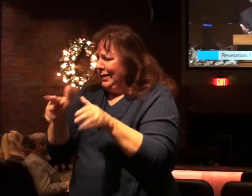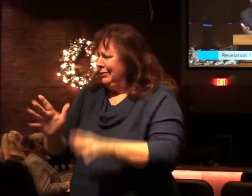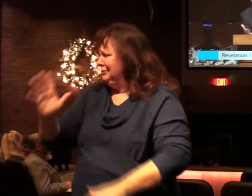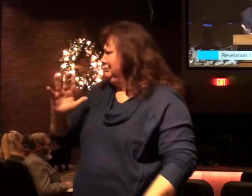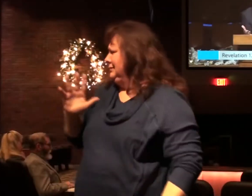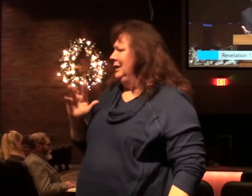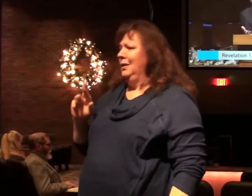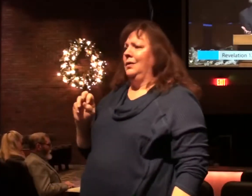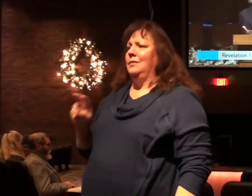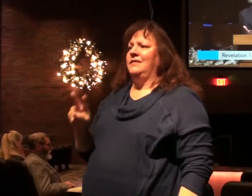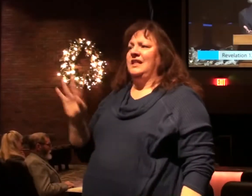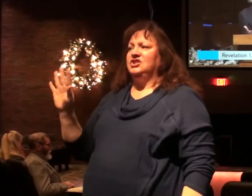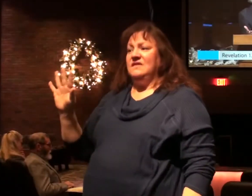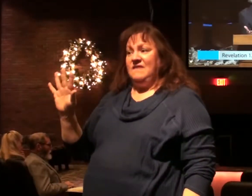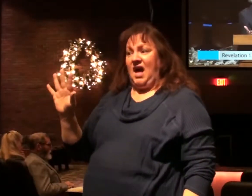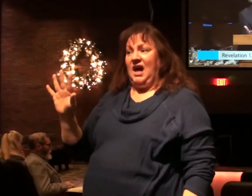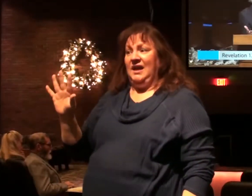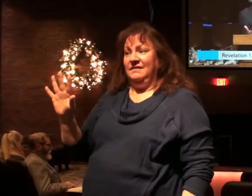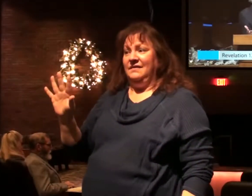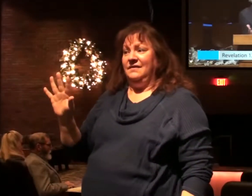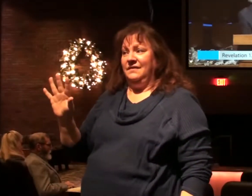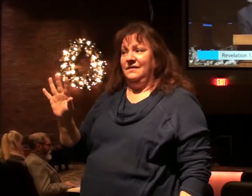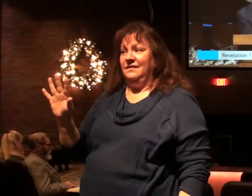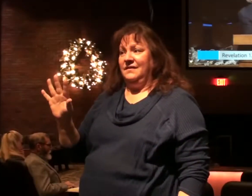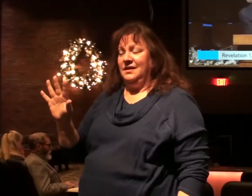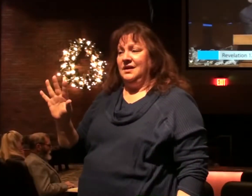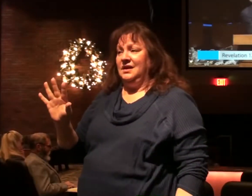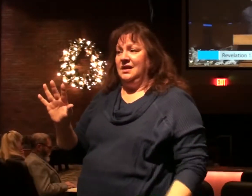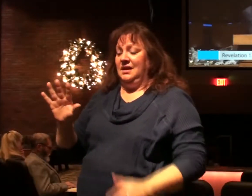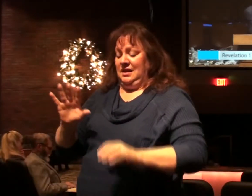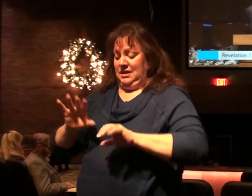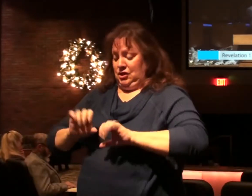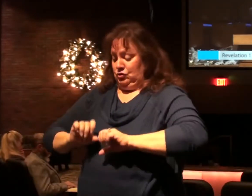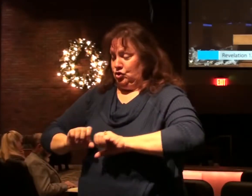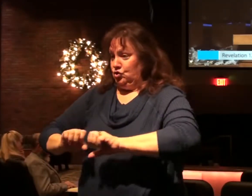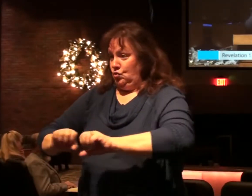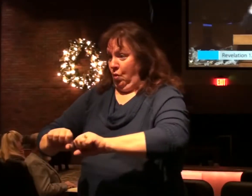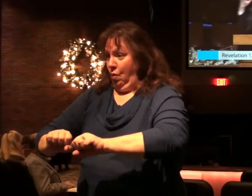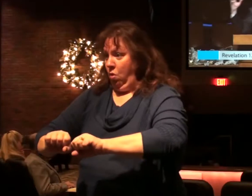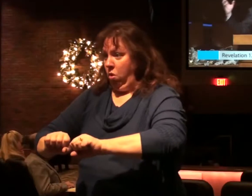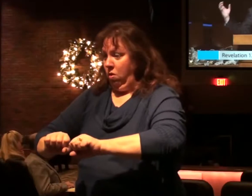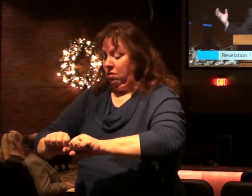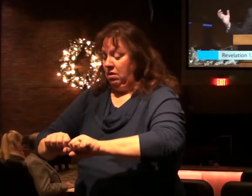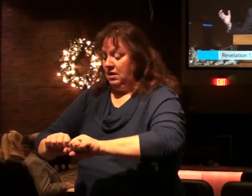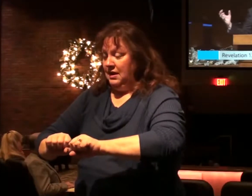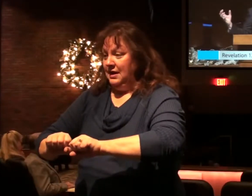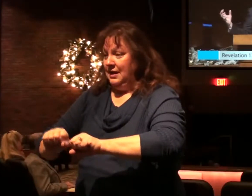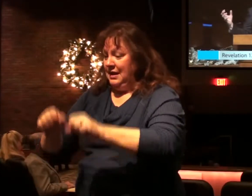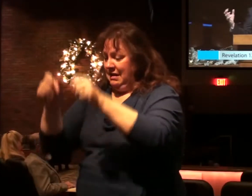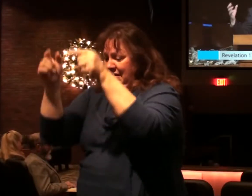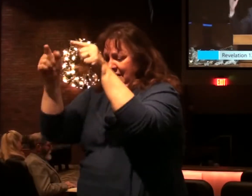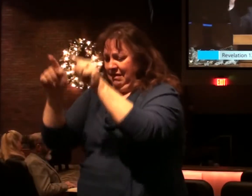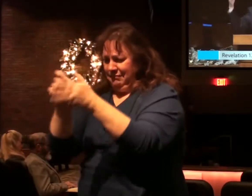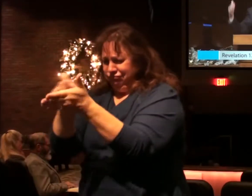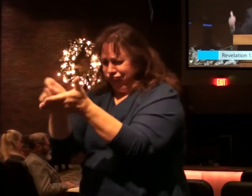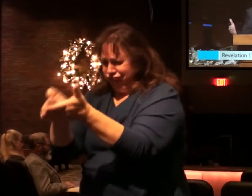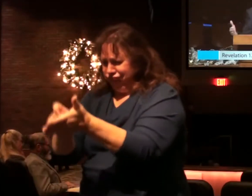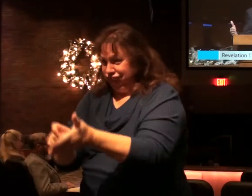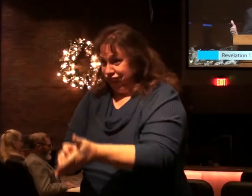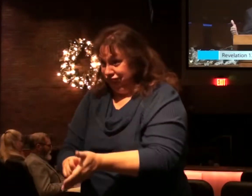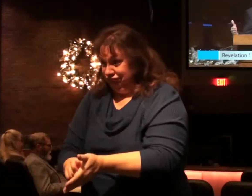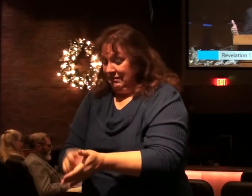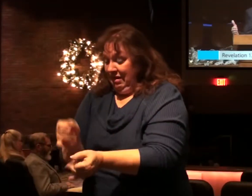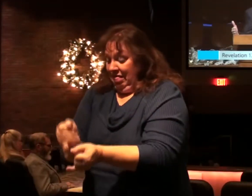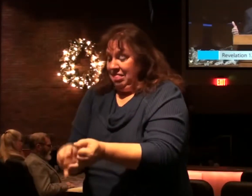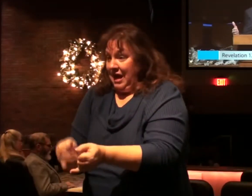in Revelation chapter 5, the scroll that contained all the events that would climax with the